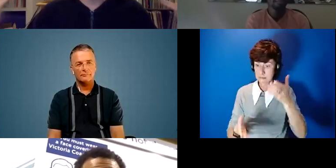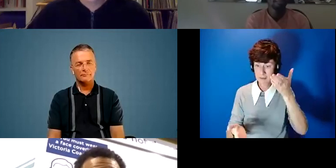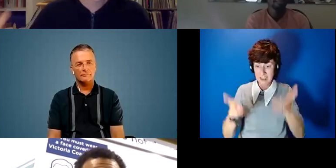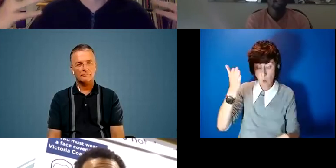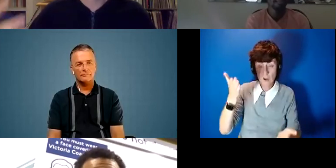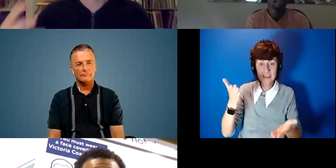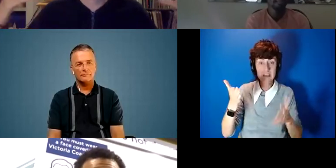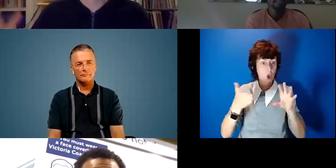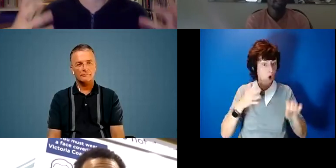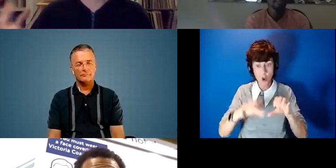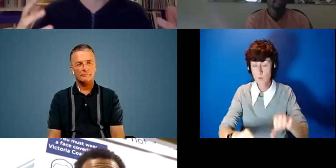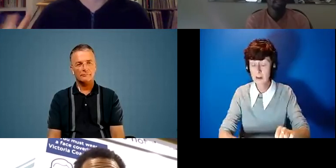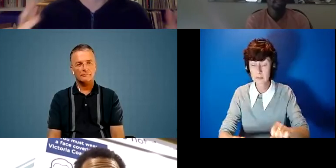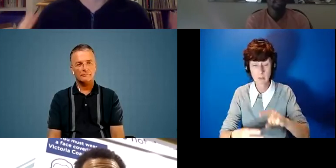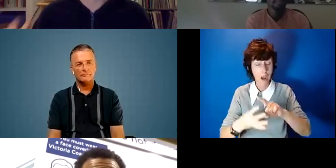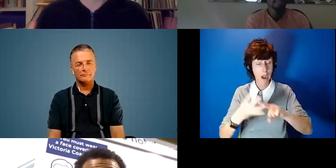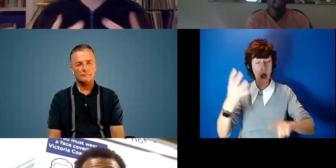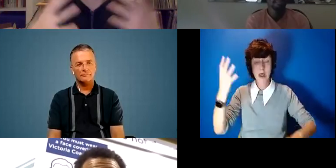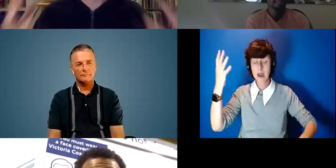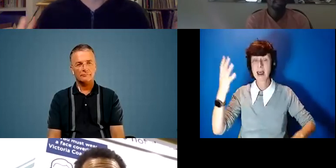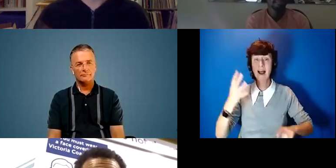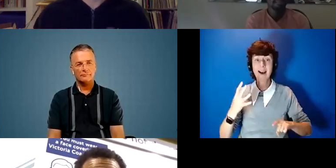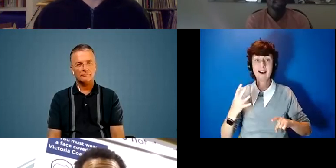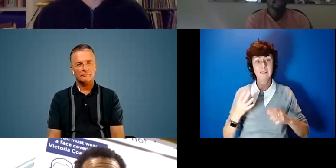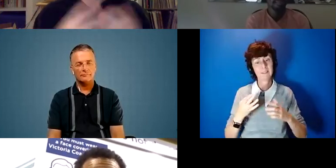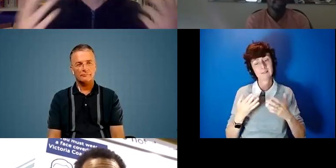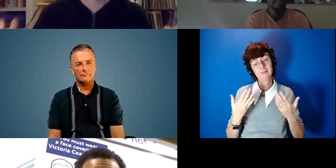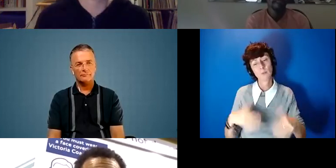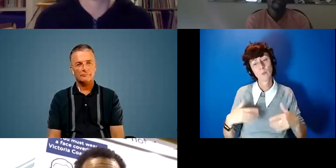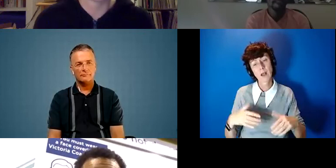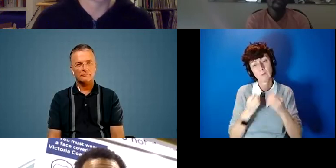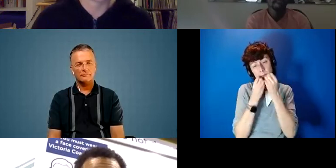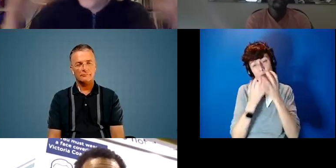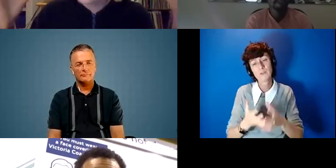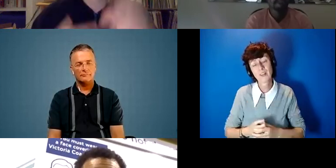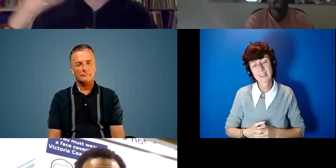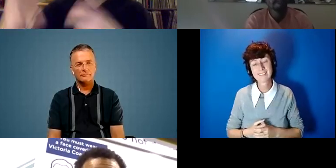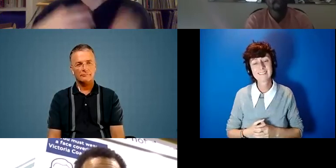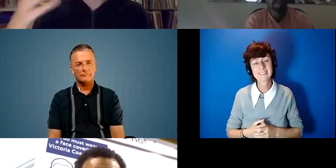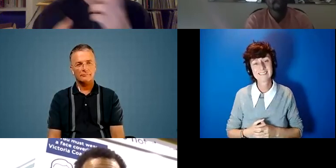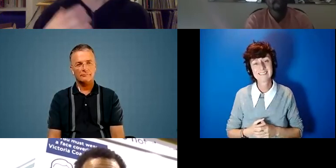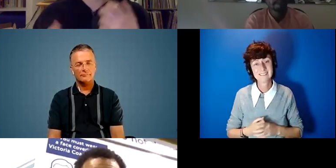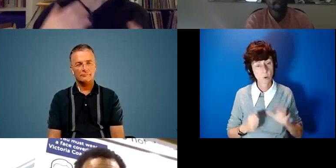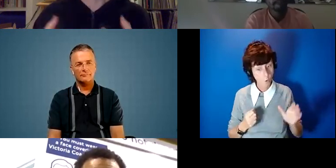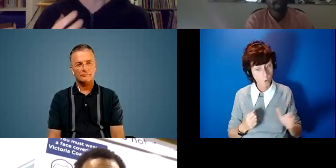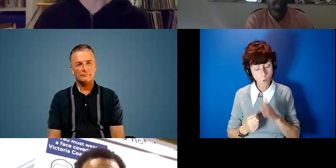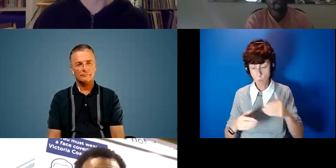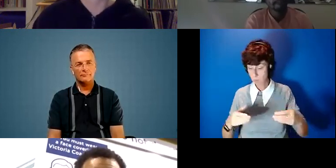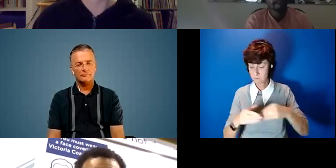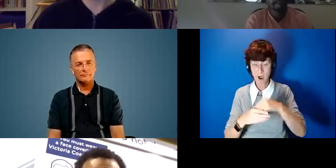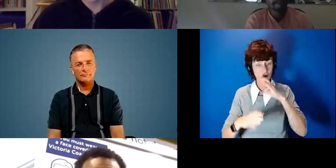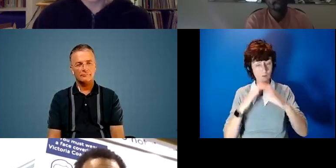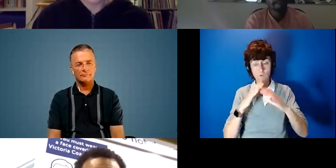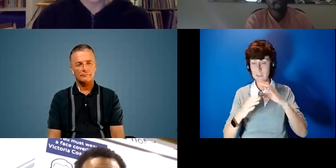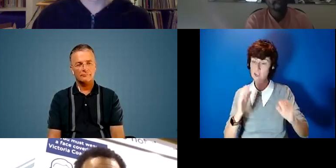of the of colonialism as well and holding all of this together as part of a discussion i think that was very beautifully done and and all of these parts of this conversation are really